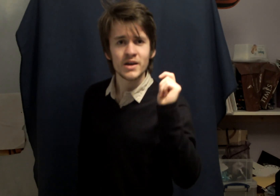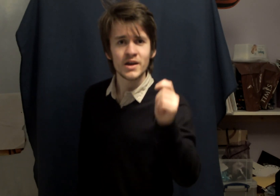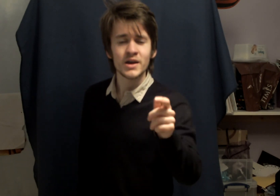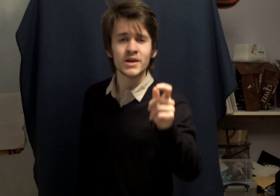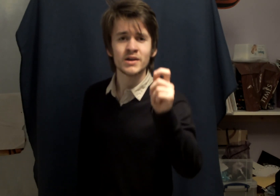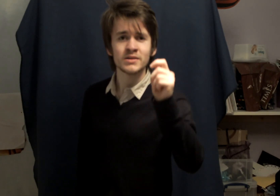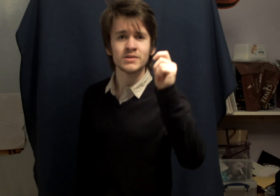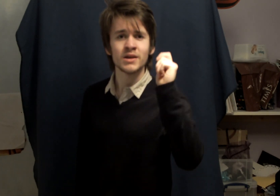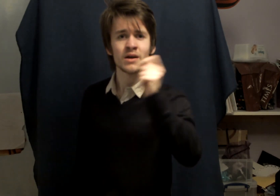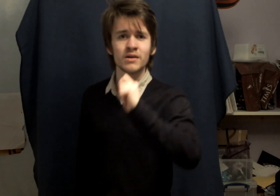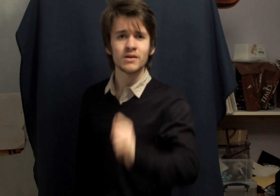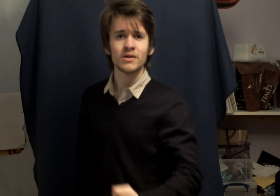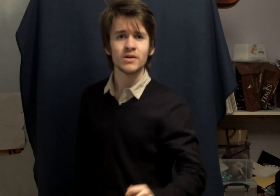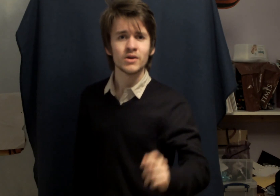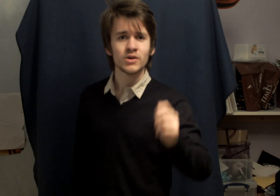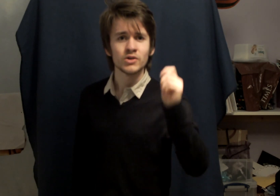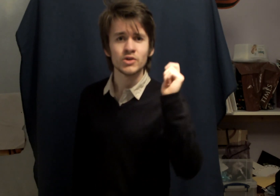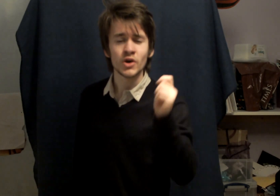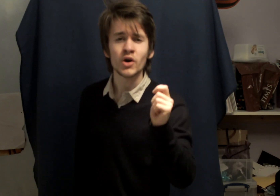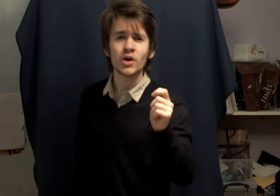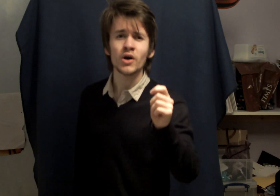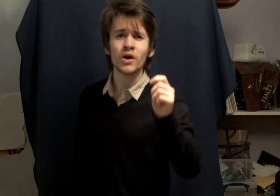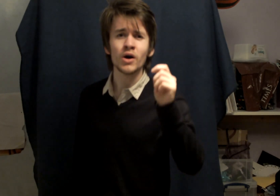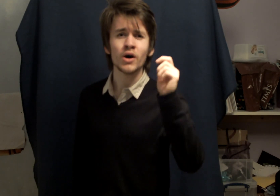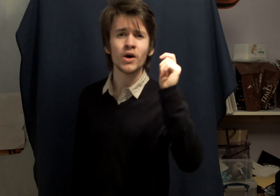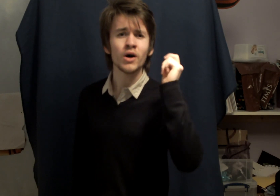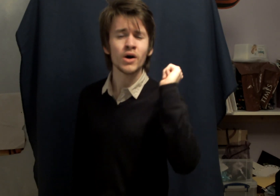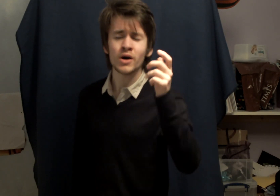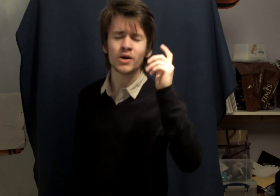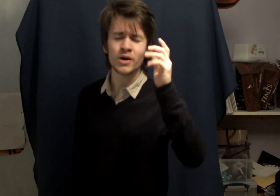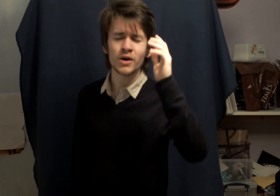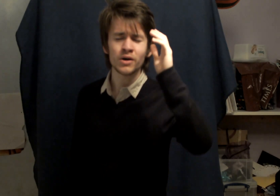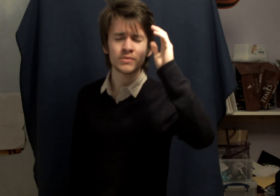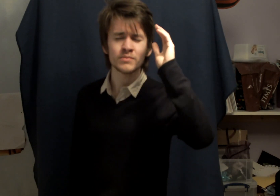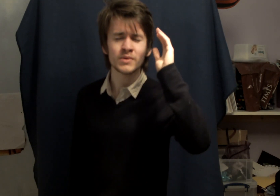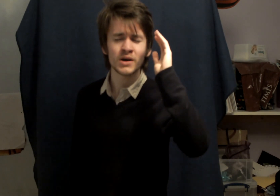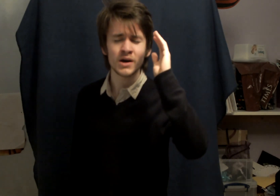in your mind